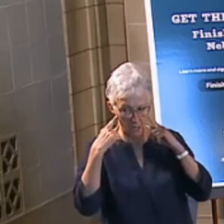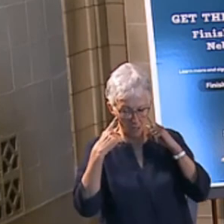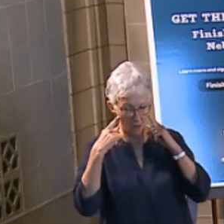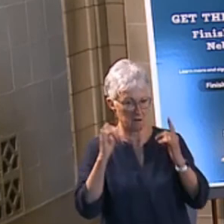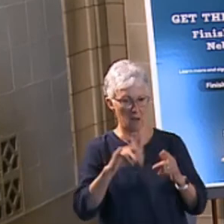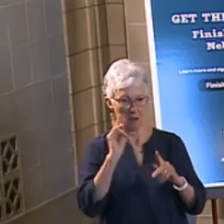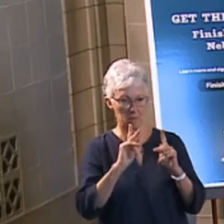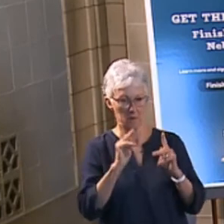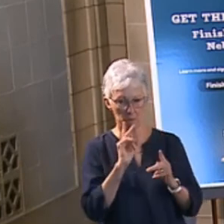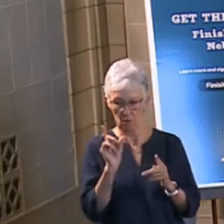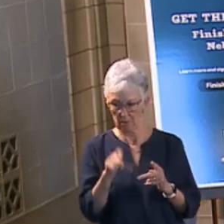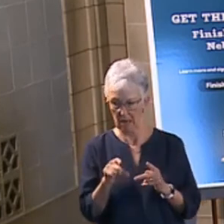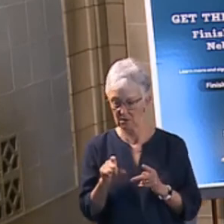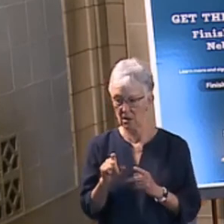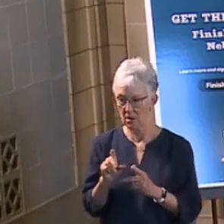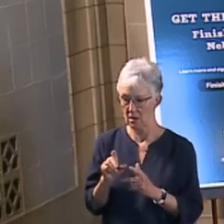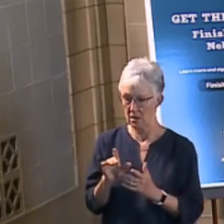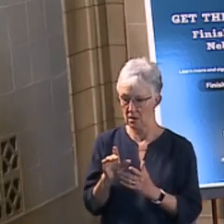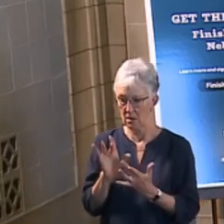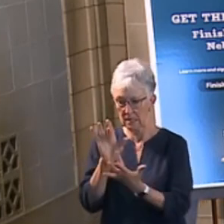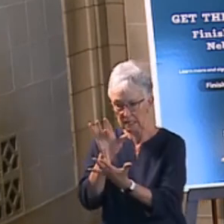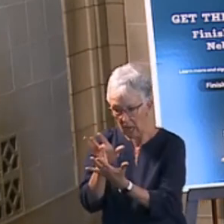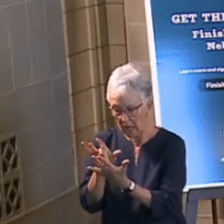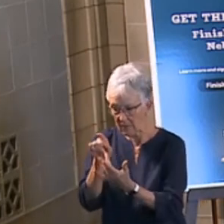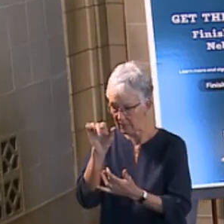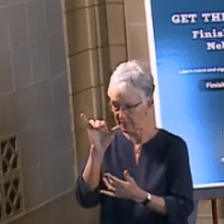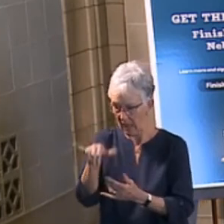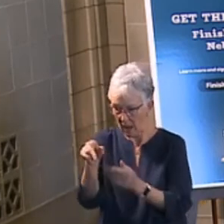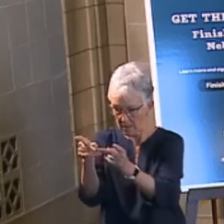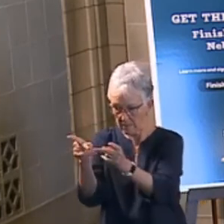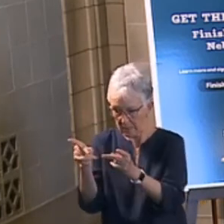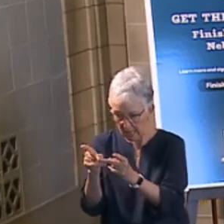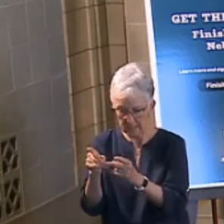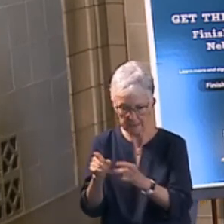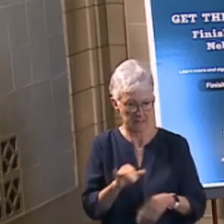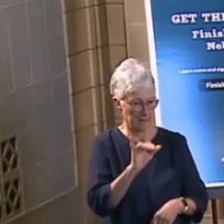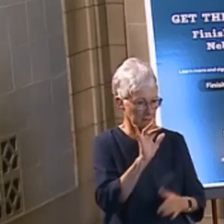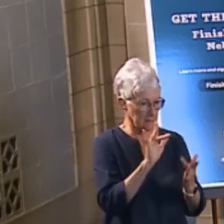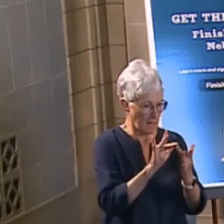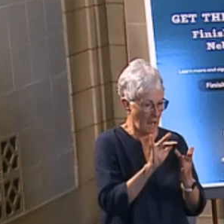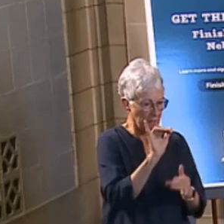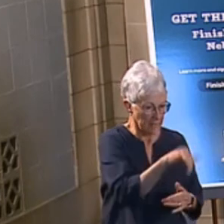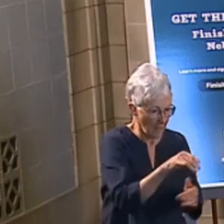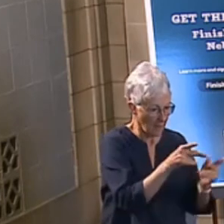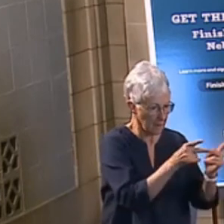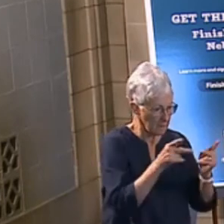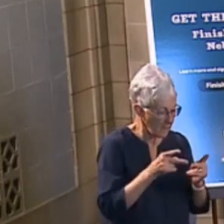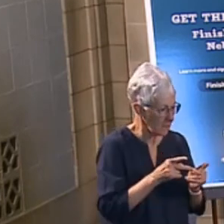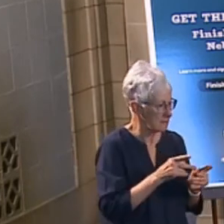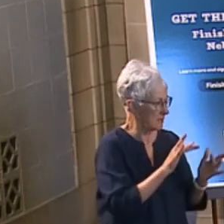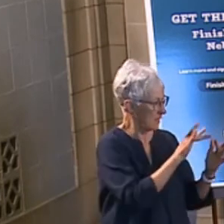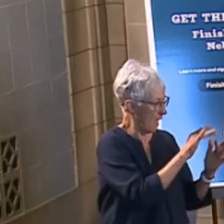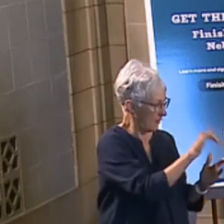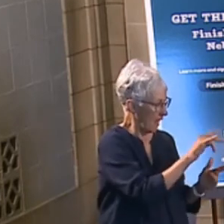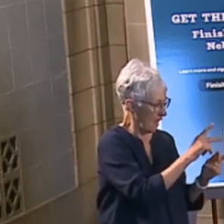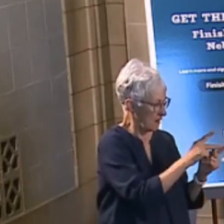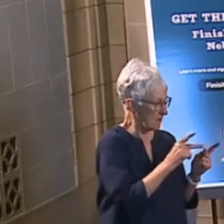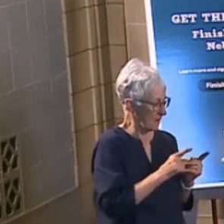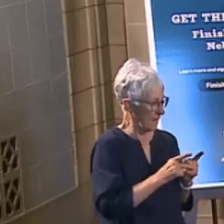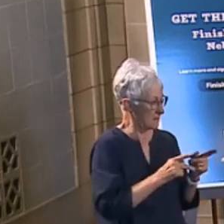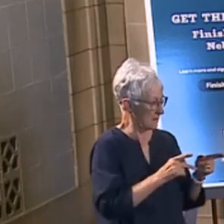out, you know, get an appointment. So people are making multiple appointments. They're getting a chance. They don't have a chance. So, you know,